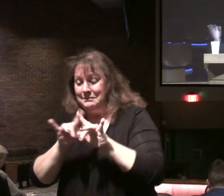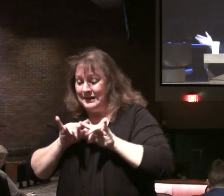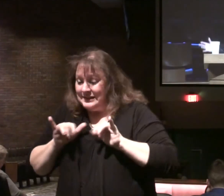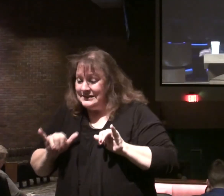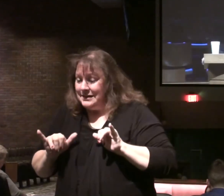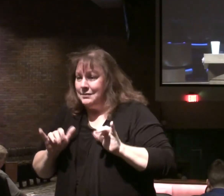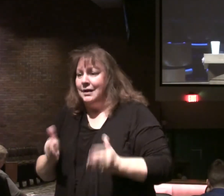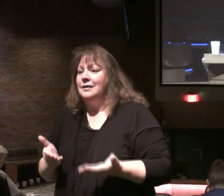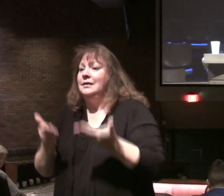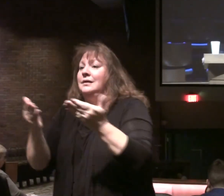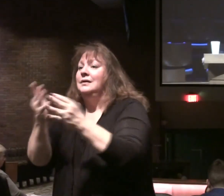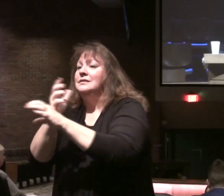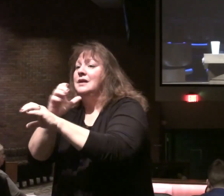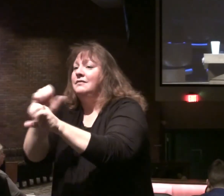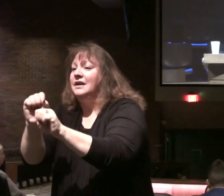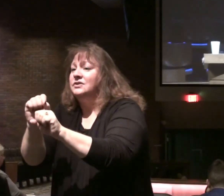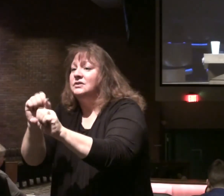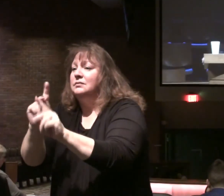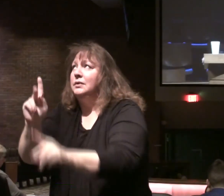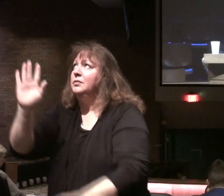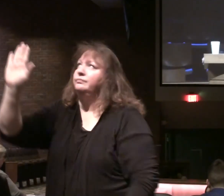salvation. People ignore it.